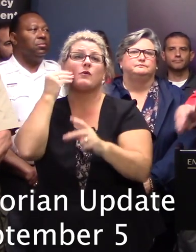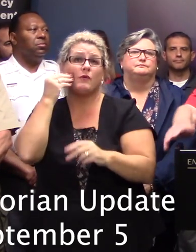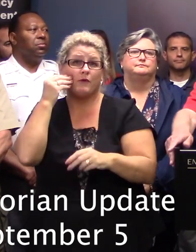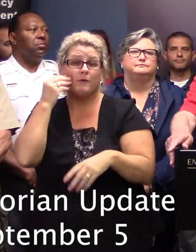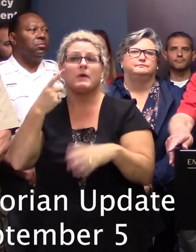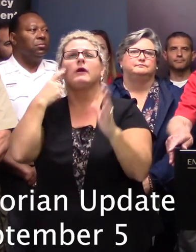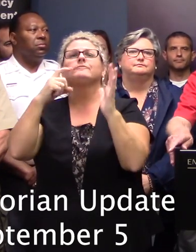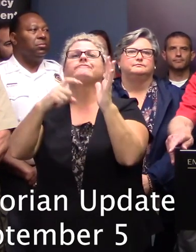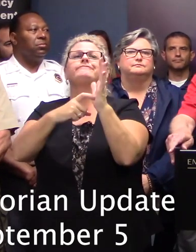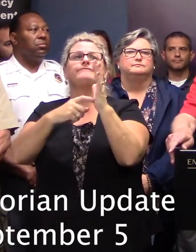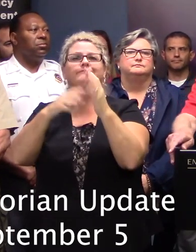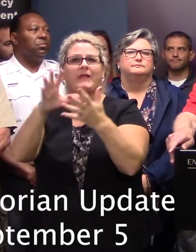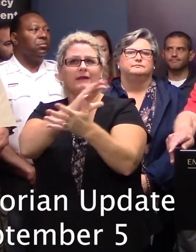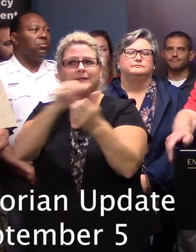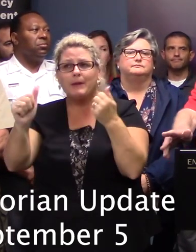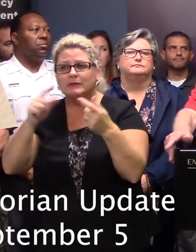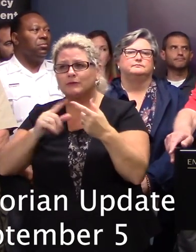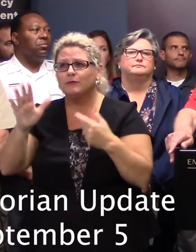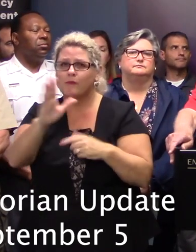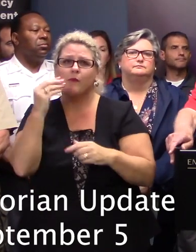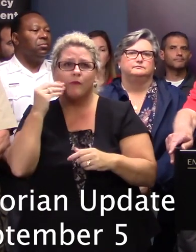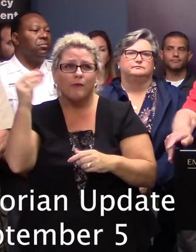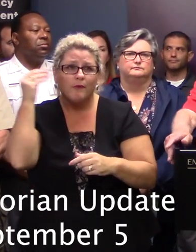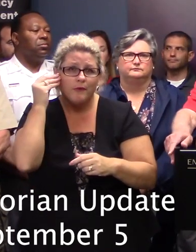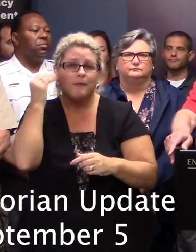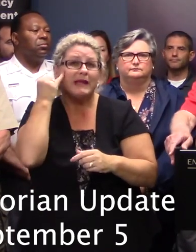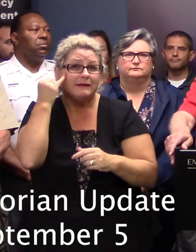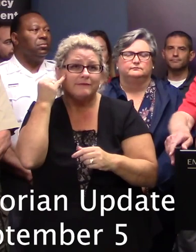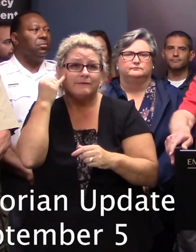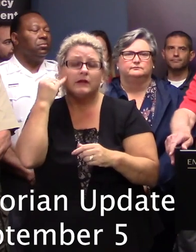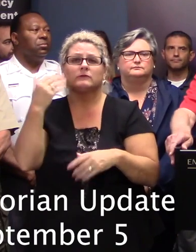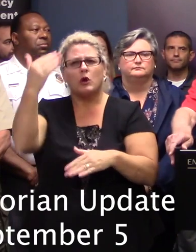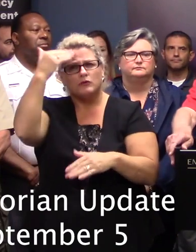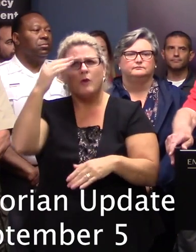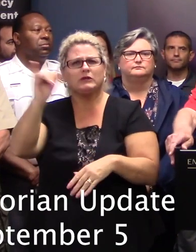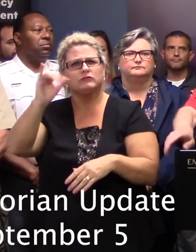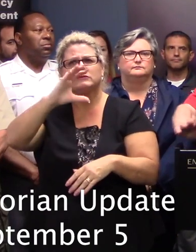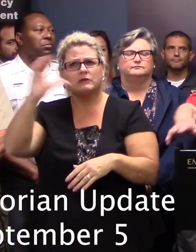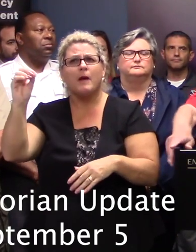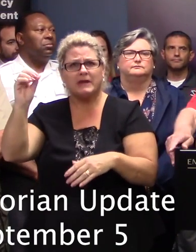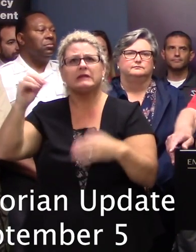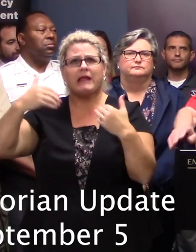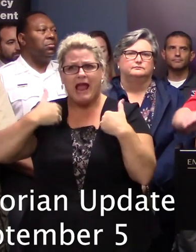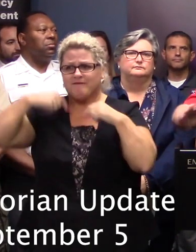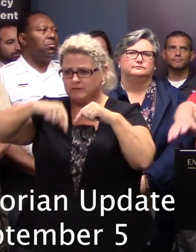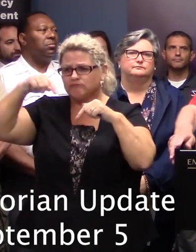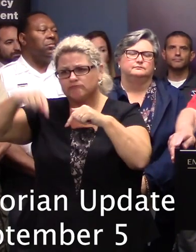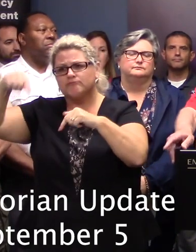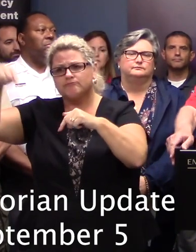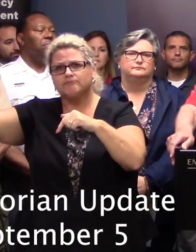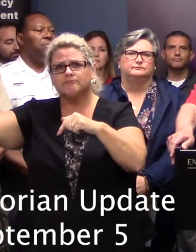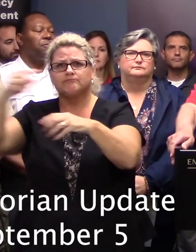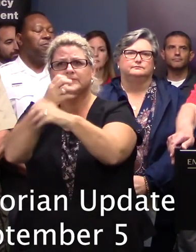discover there's some damages to their homes, you need to know that the insurance companies are currently staged in a safe spot. They're